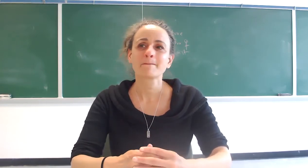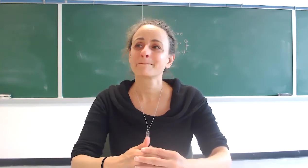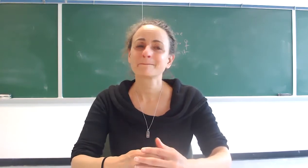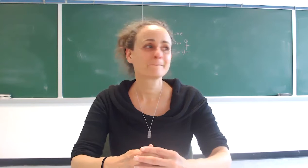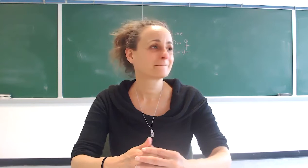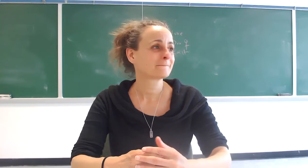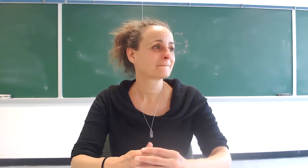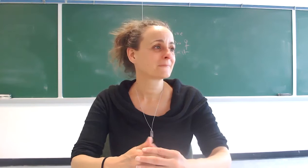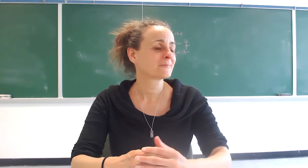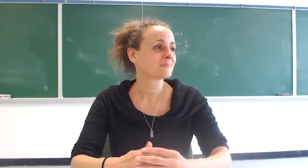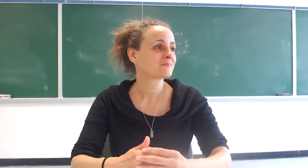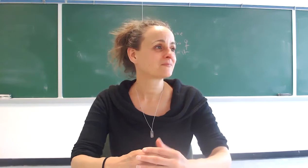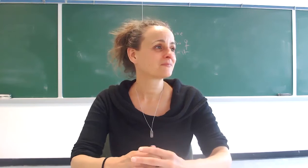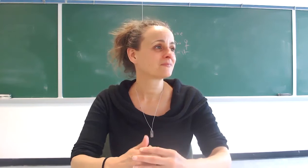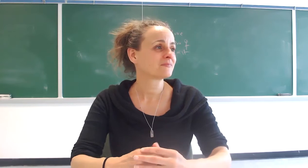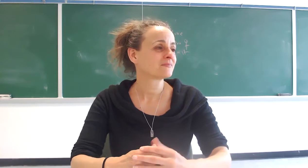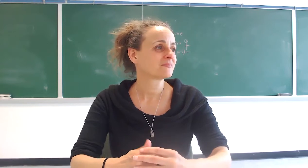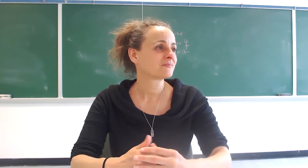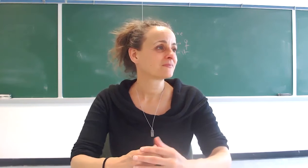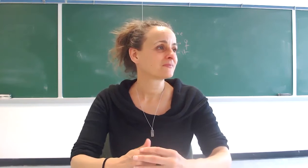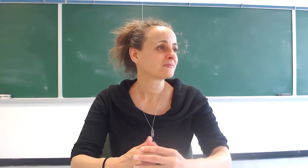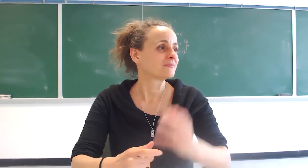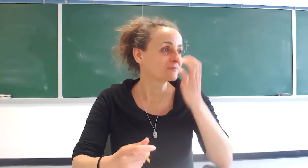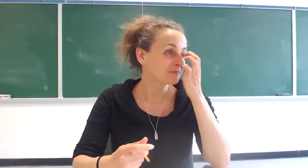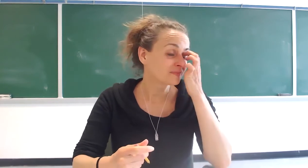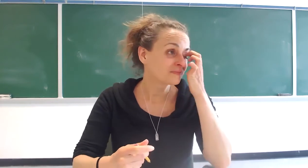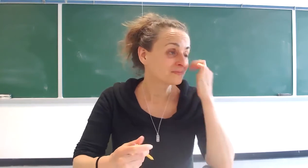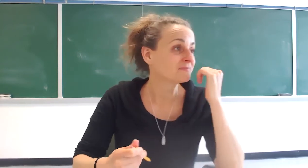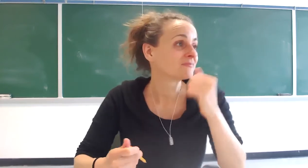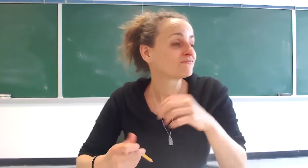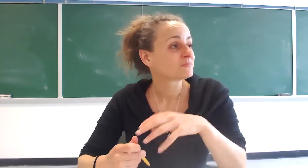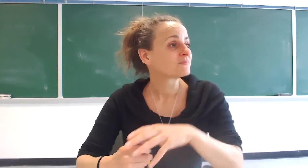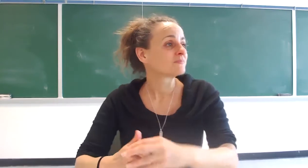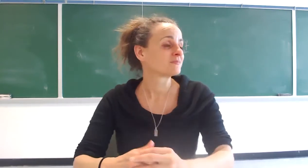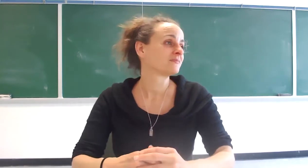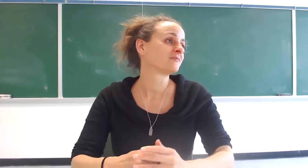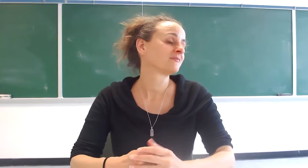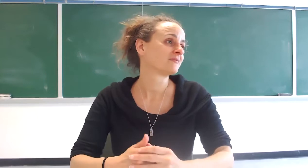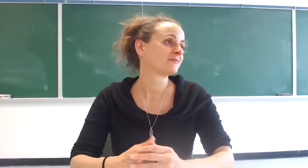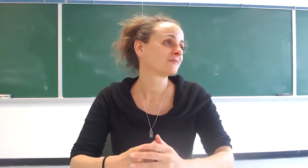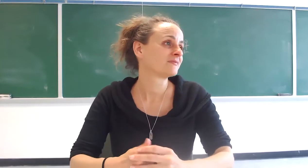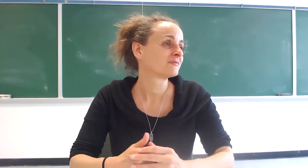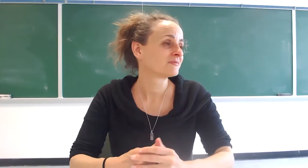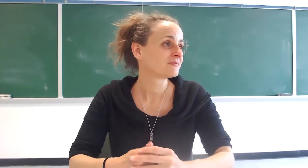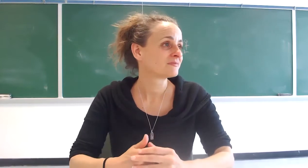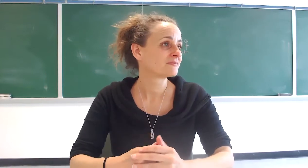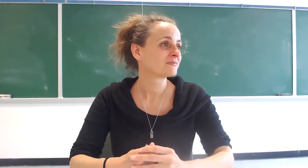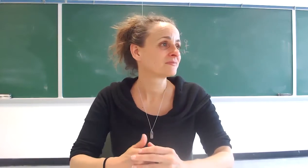well you can argue they have it so especially maybe later on if you manage your escape you're still like the same kind of person